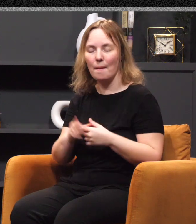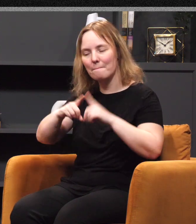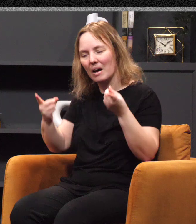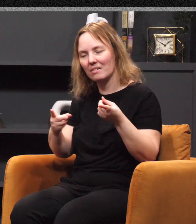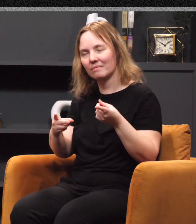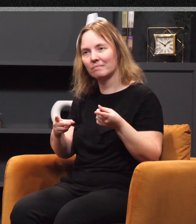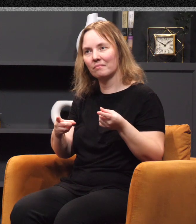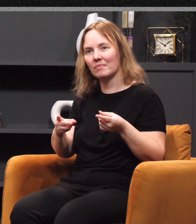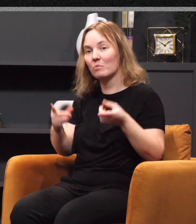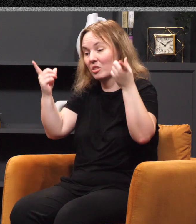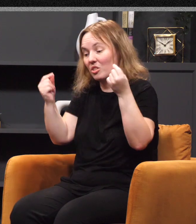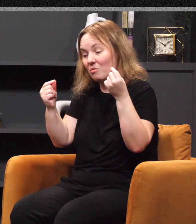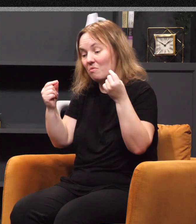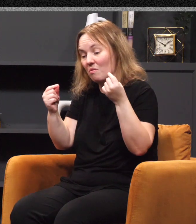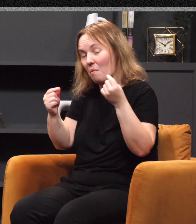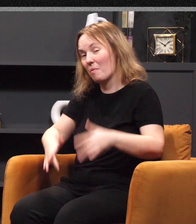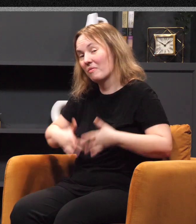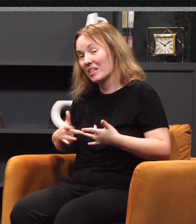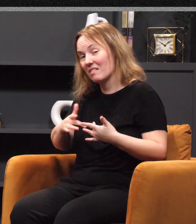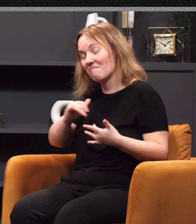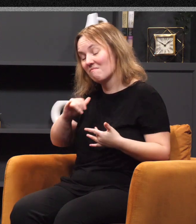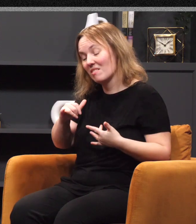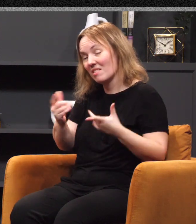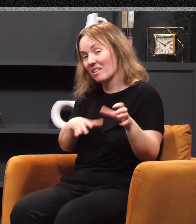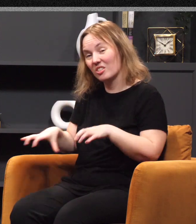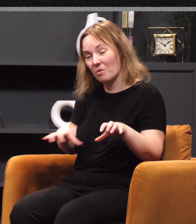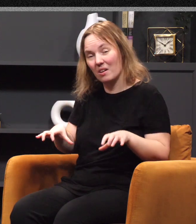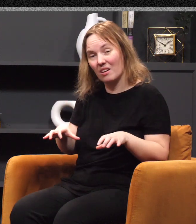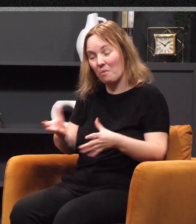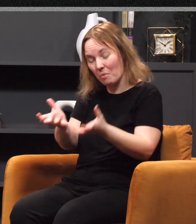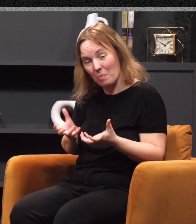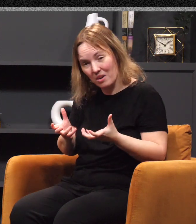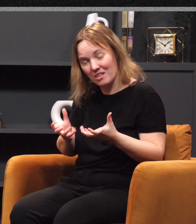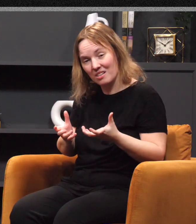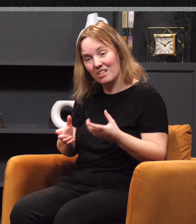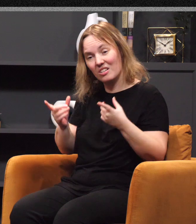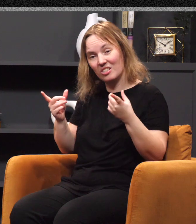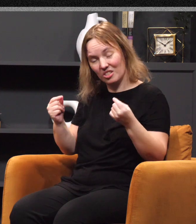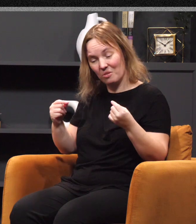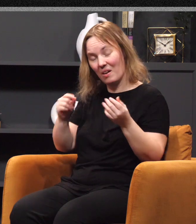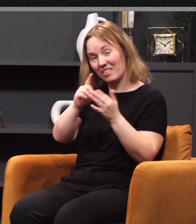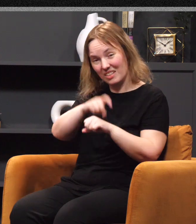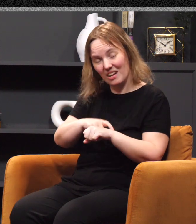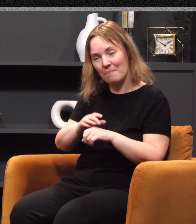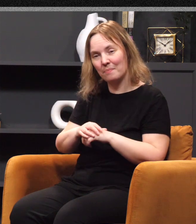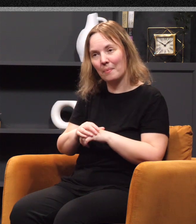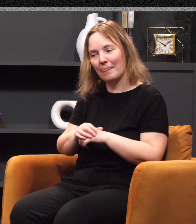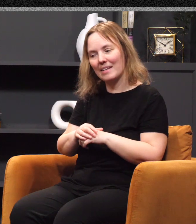instead, we just do what it is we feel like doing. It must seem logical at the moment what I want to do at the moment. Even if means stepping